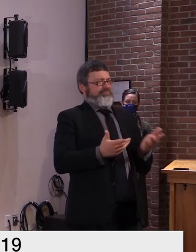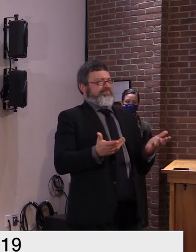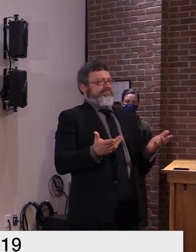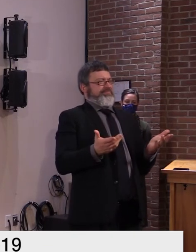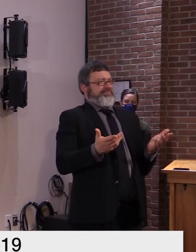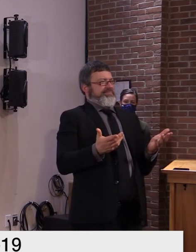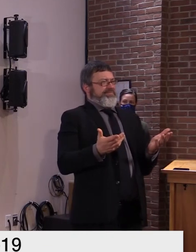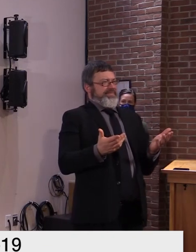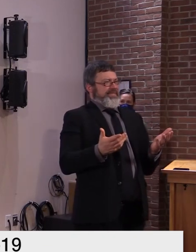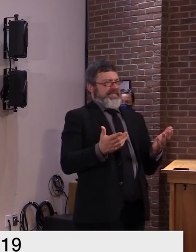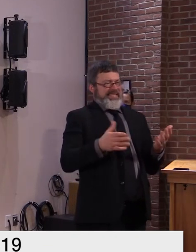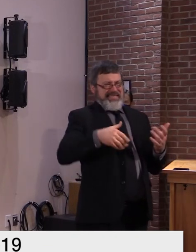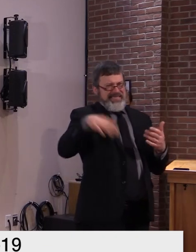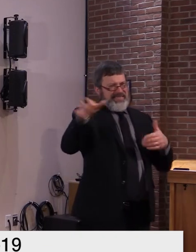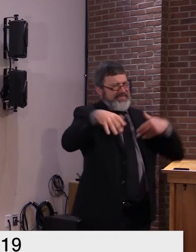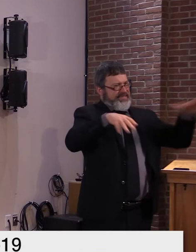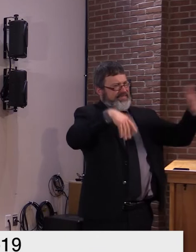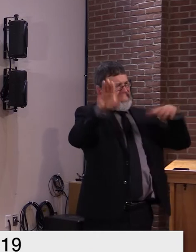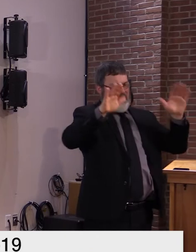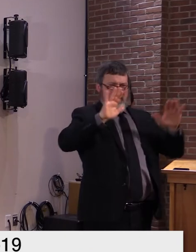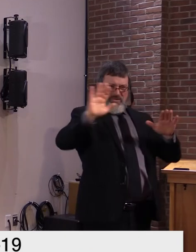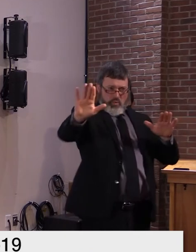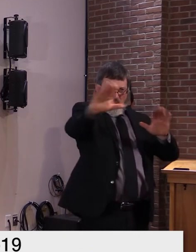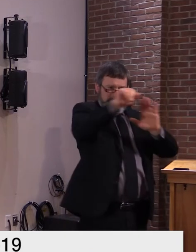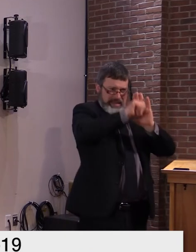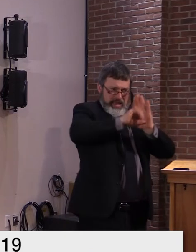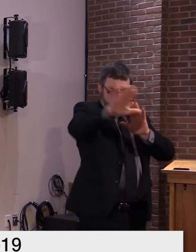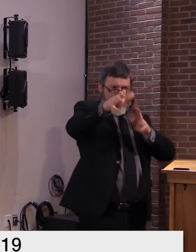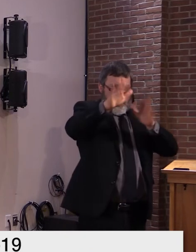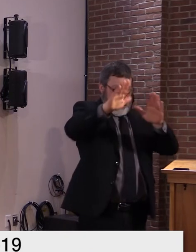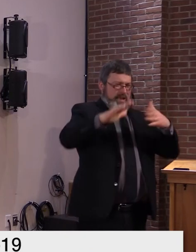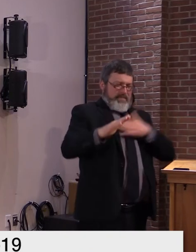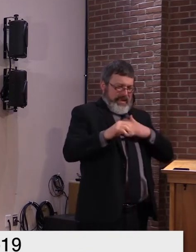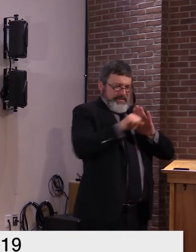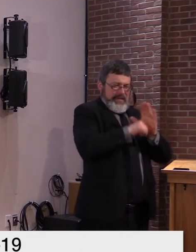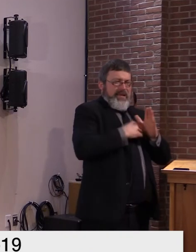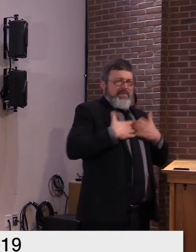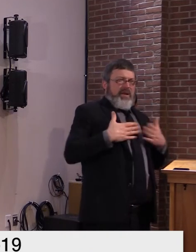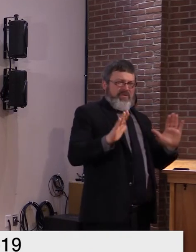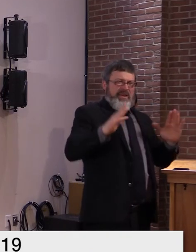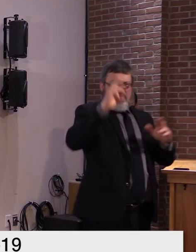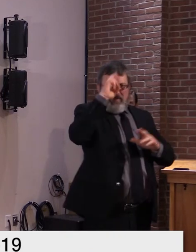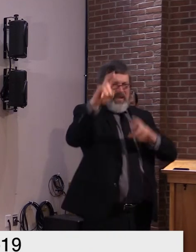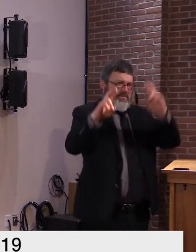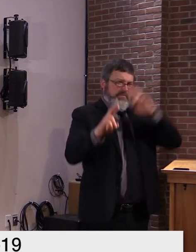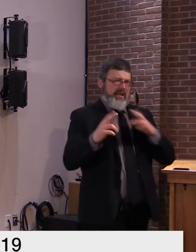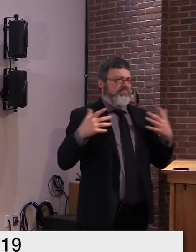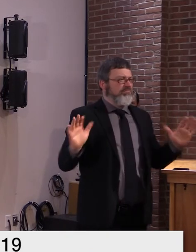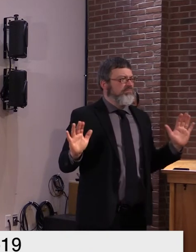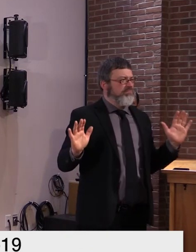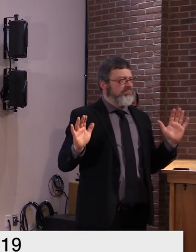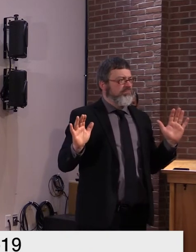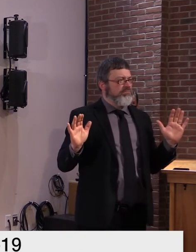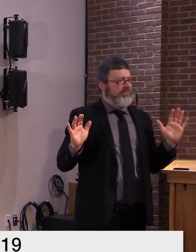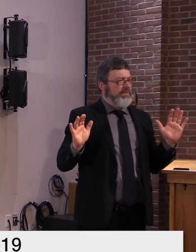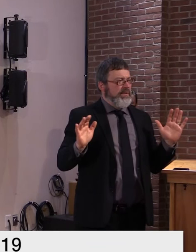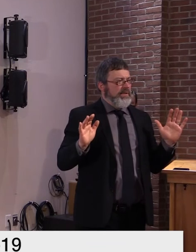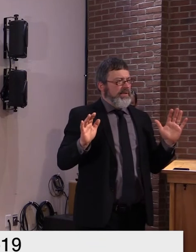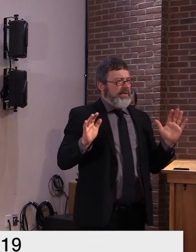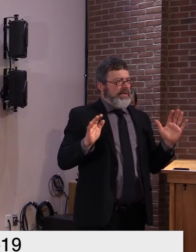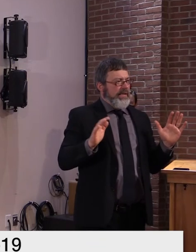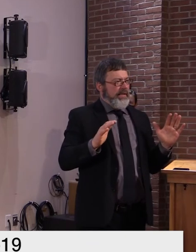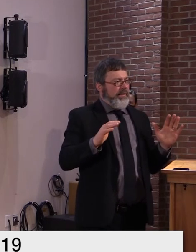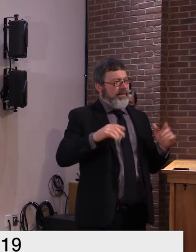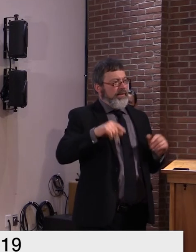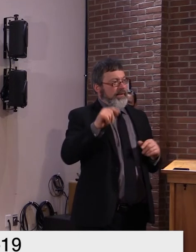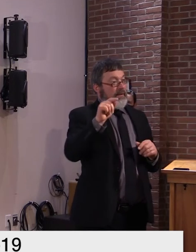And these are, again, these are governors who have certified their results. They have found no